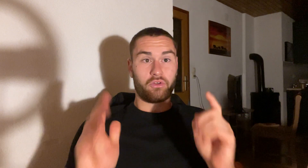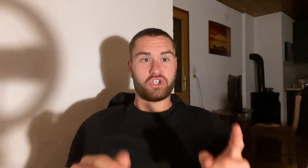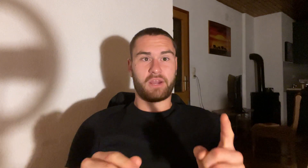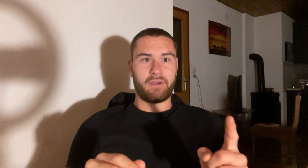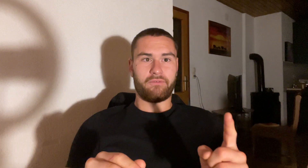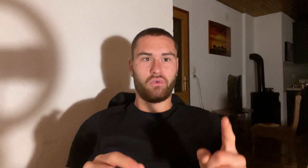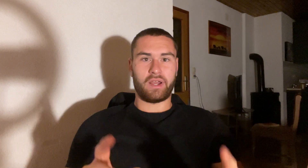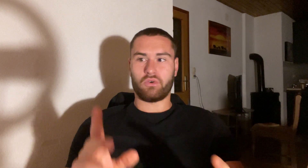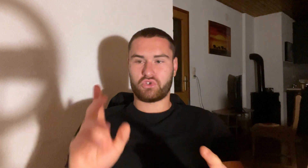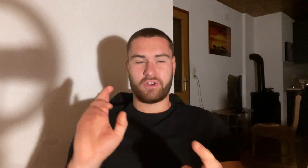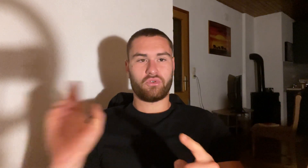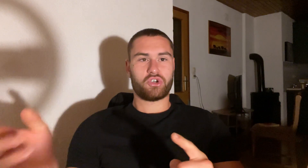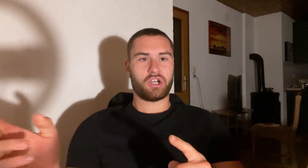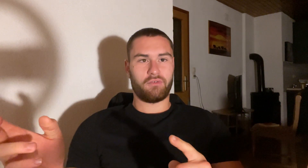don't check my phone. go straight to the shower